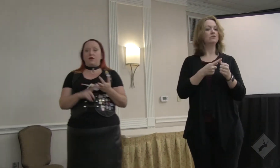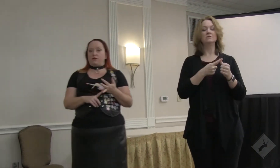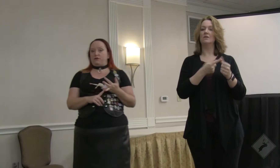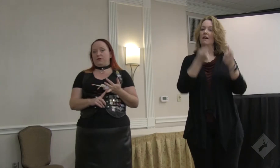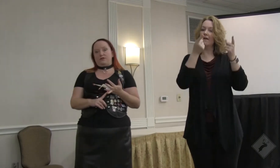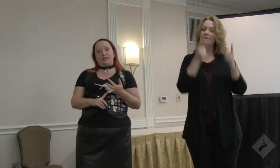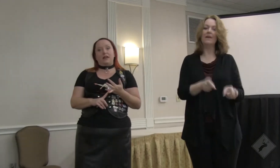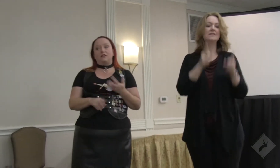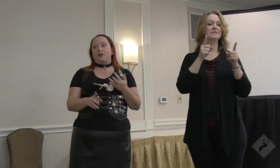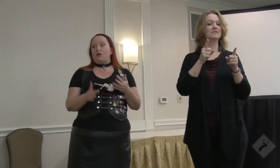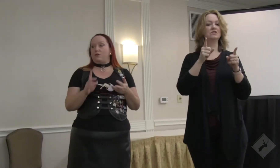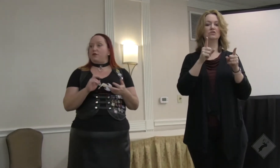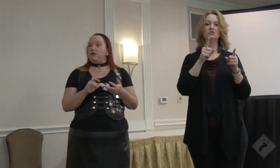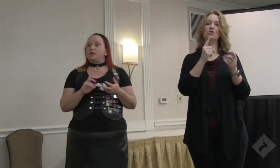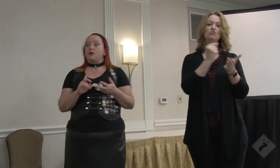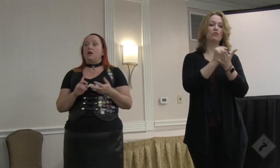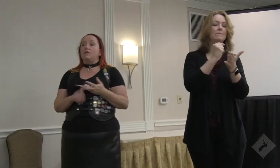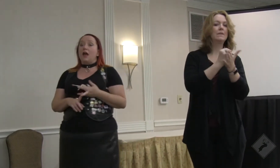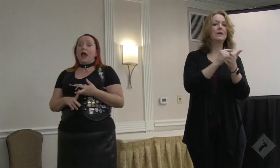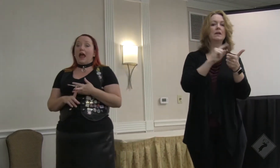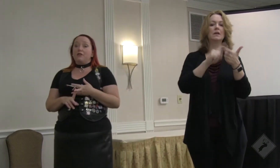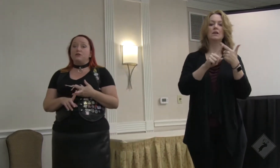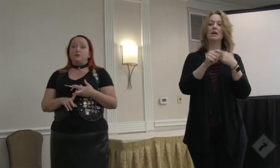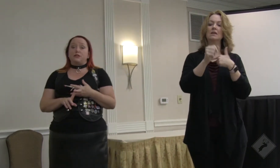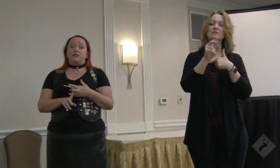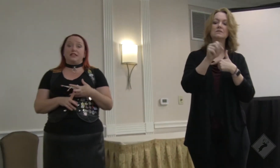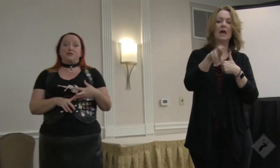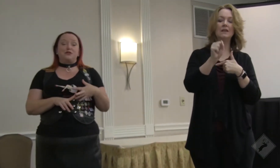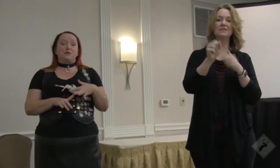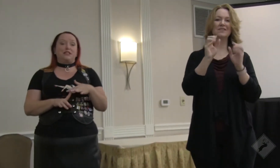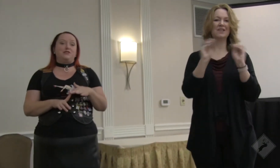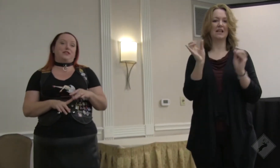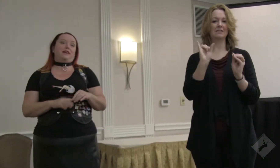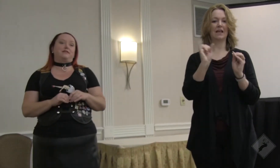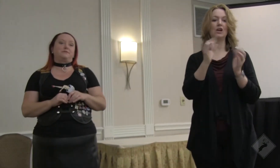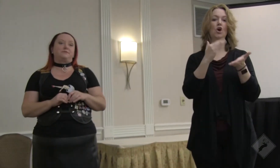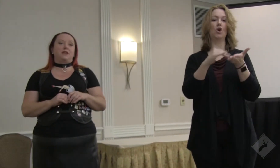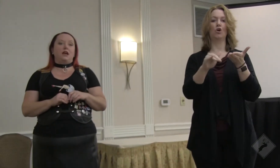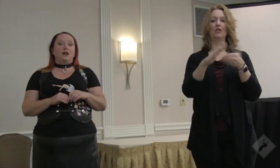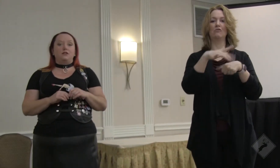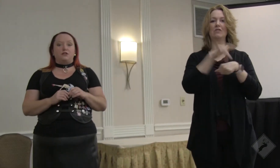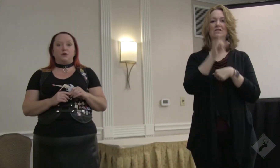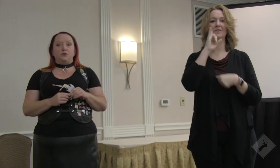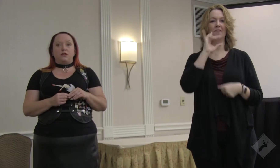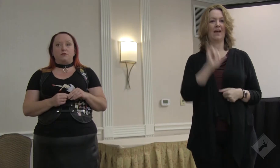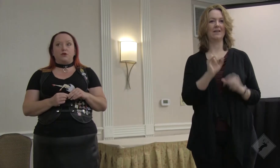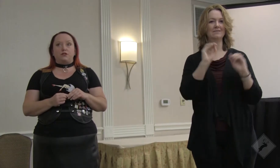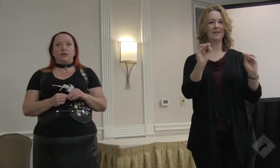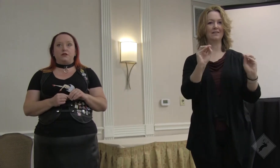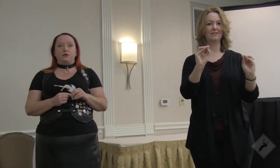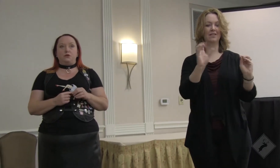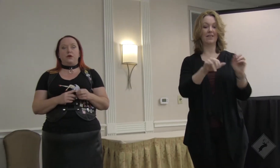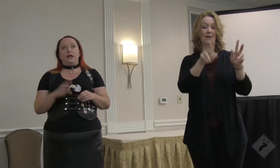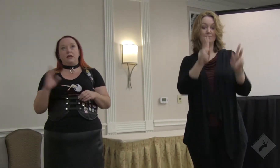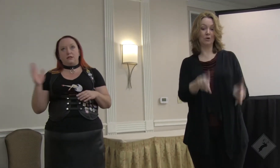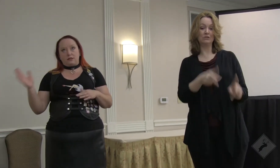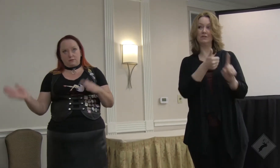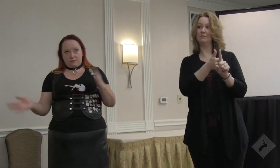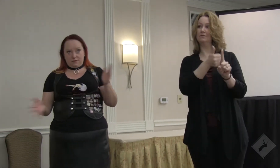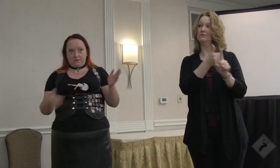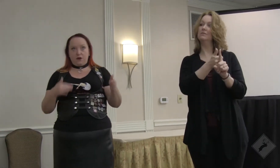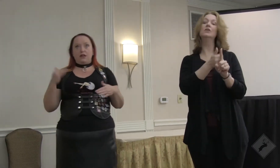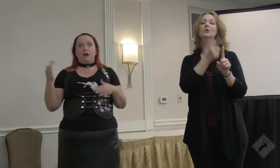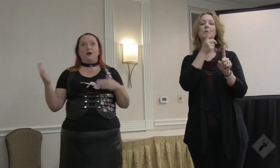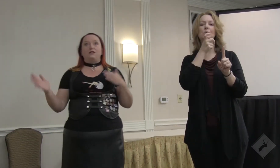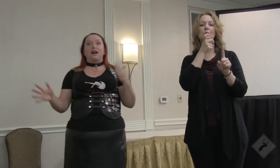You don't have first defender status and all of the benefits thereof. And there's no such thing as early release for that. So this person who is